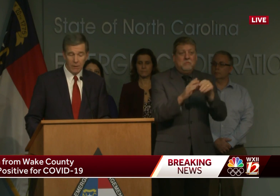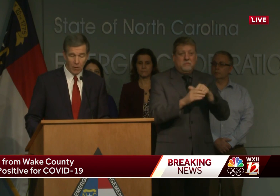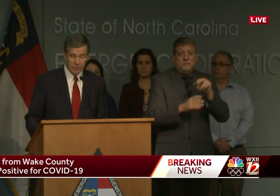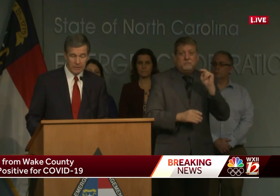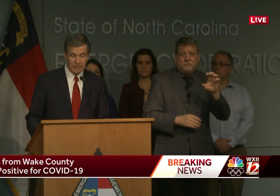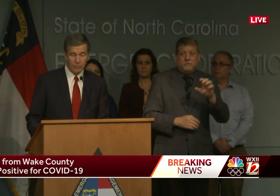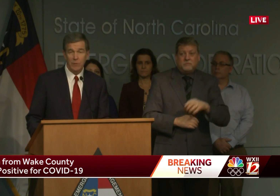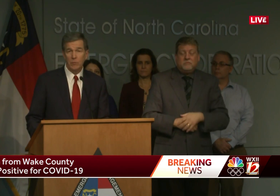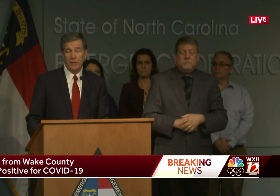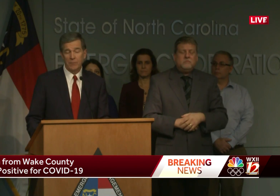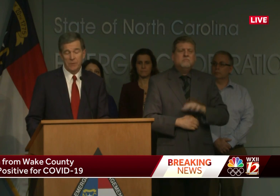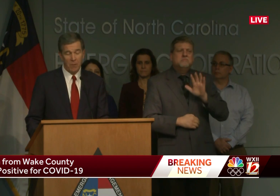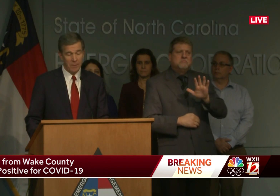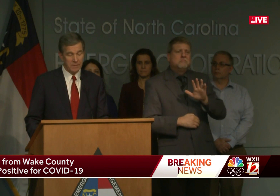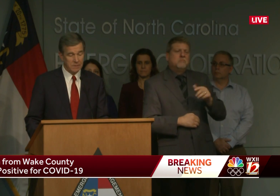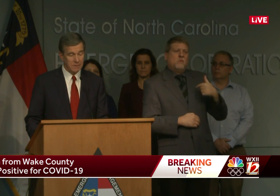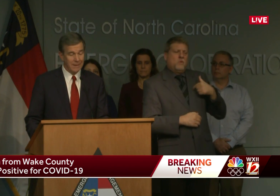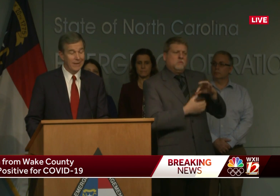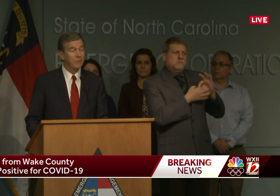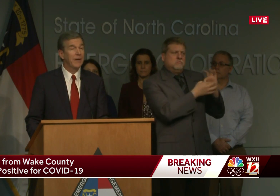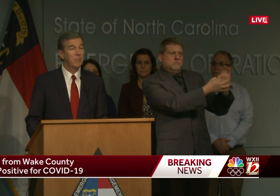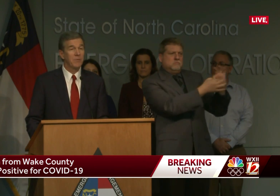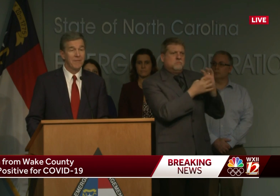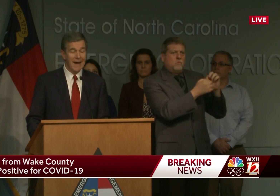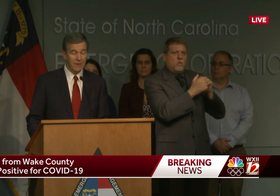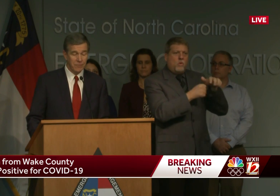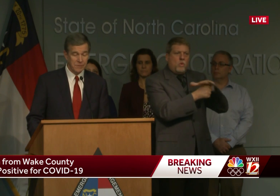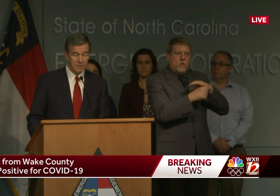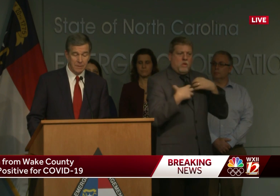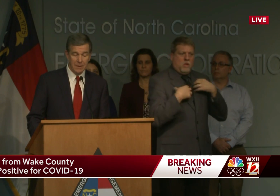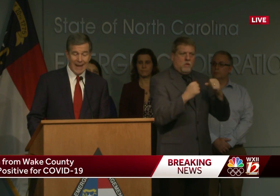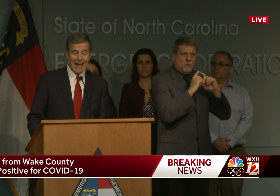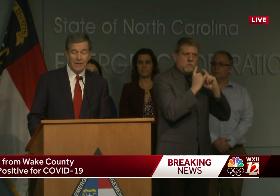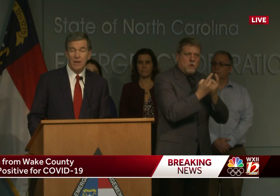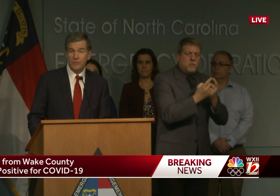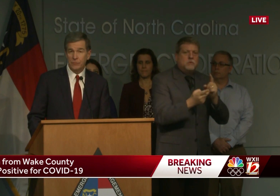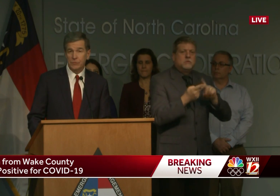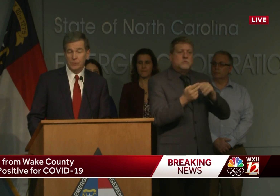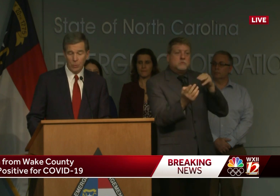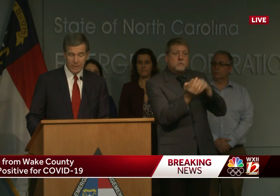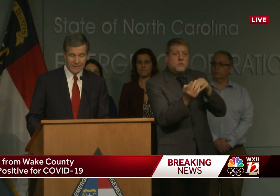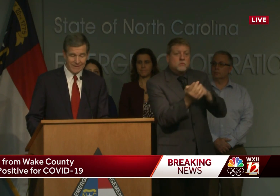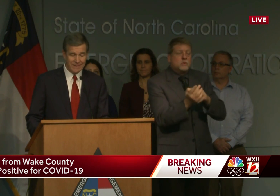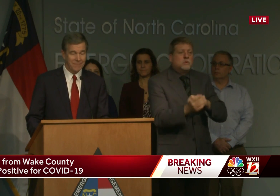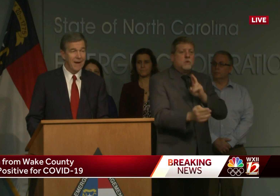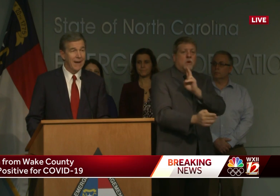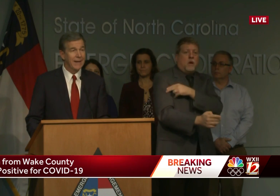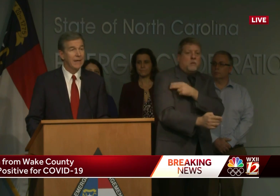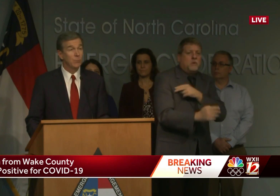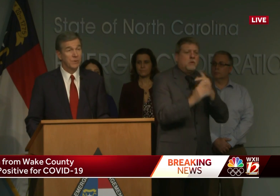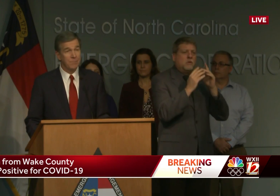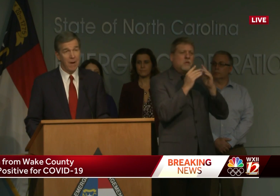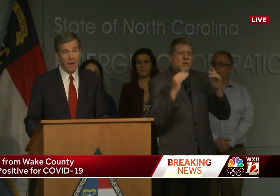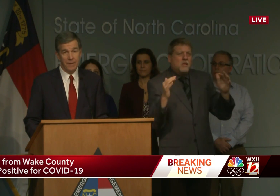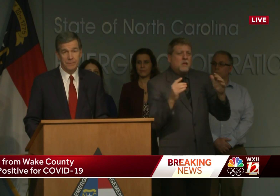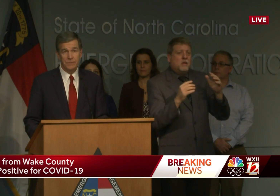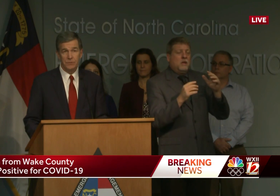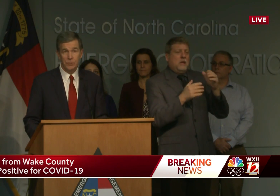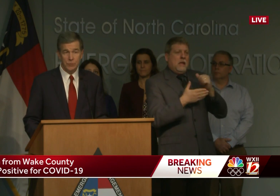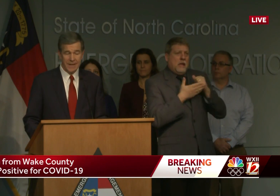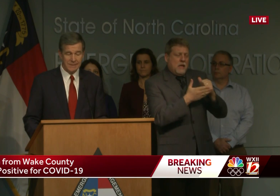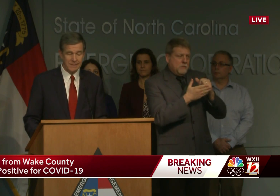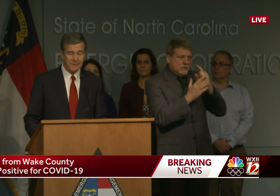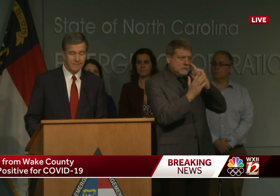working closely with local health departments, health care providers, and others to quickly identify and respond